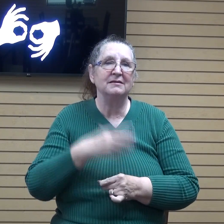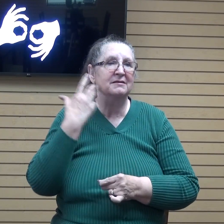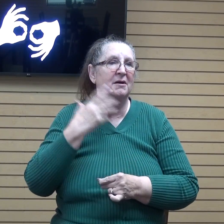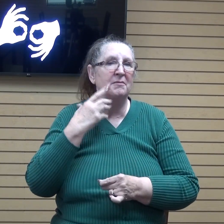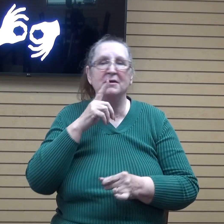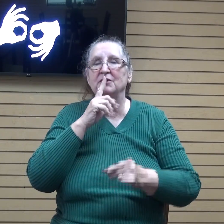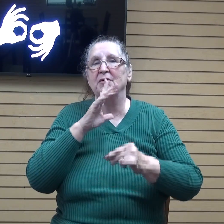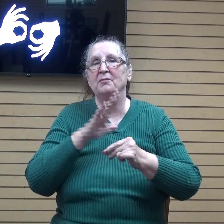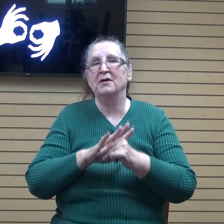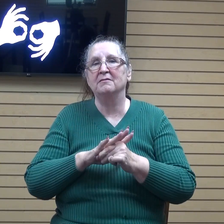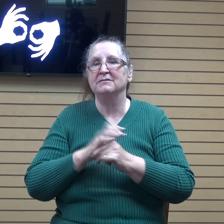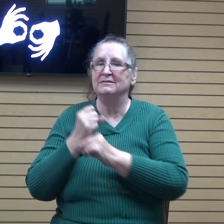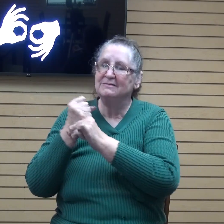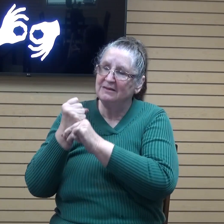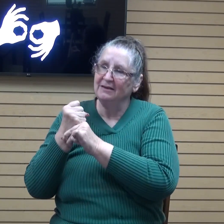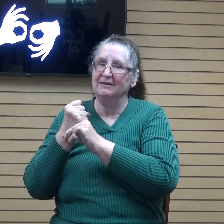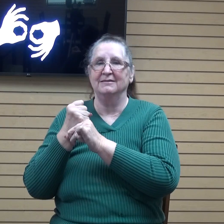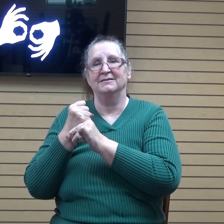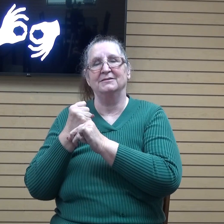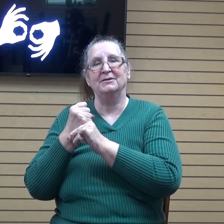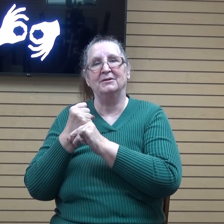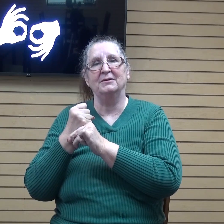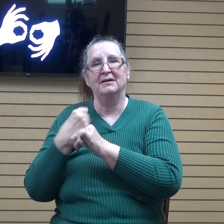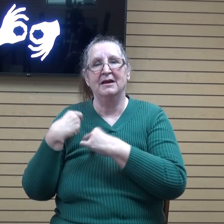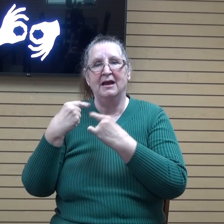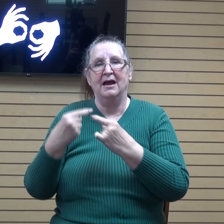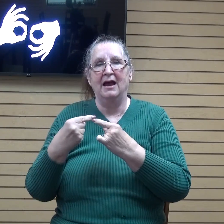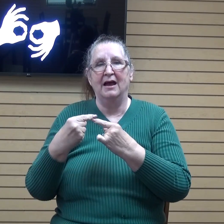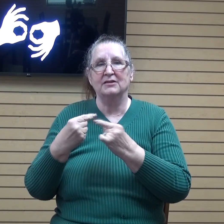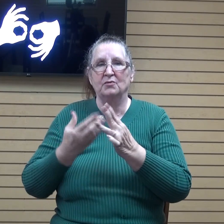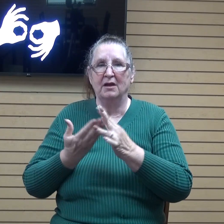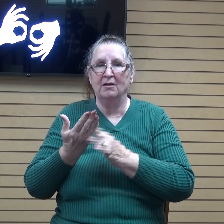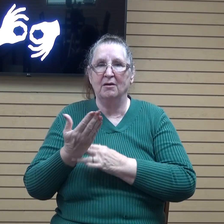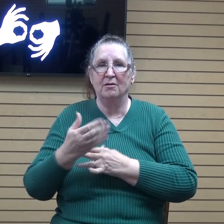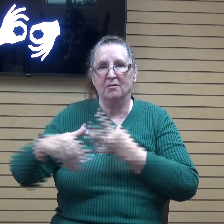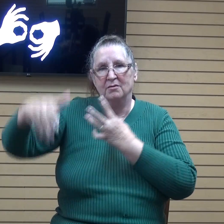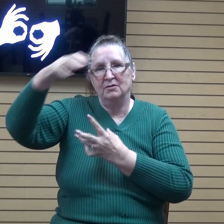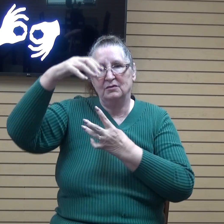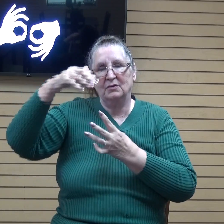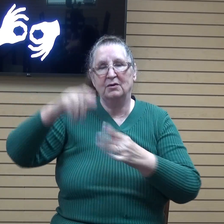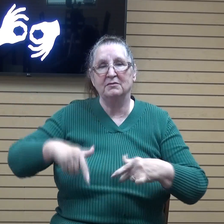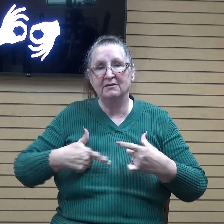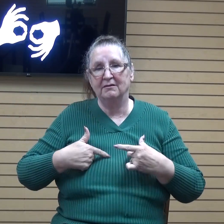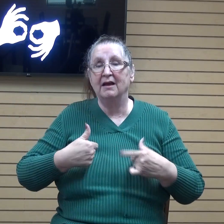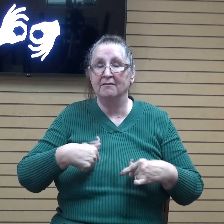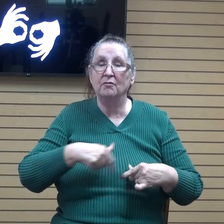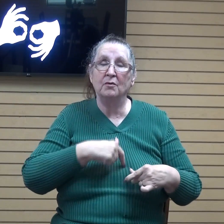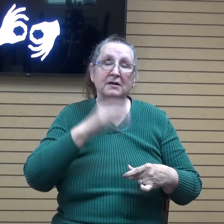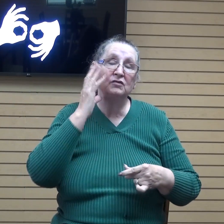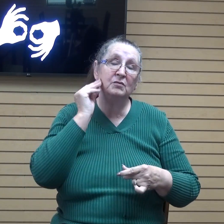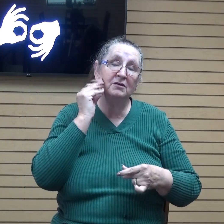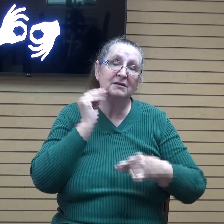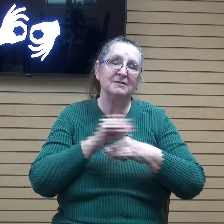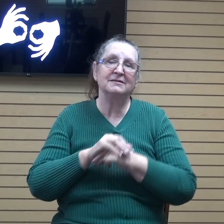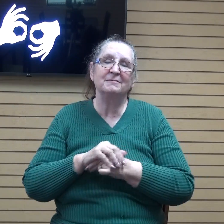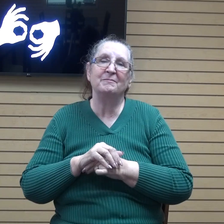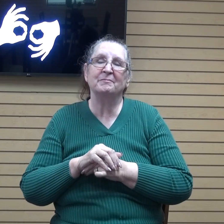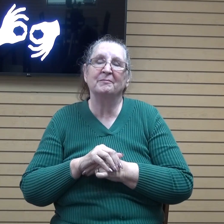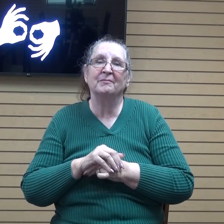to to hold on to um as we weather these storms of life that we go through and sometimes